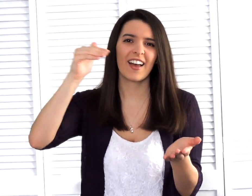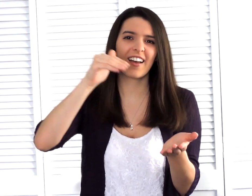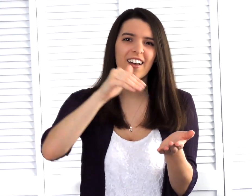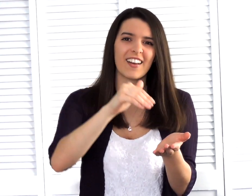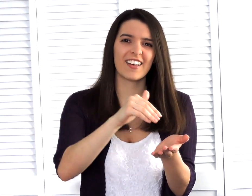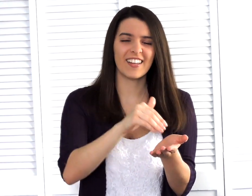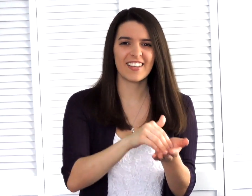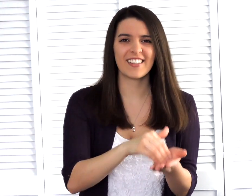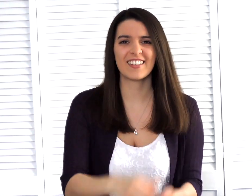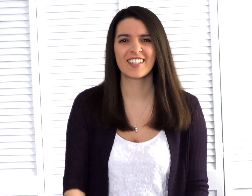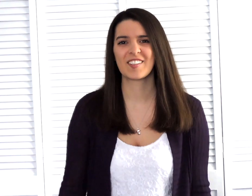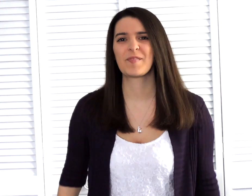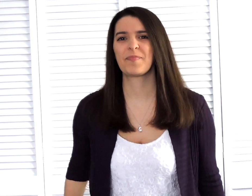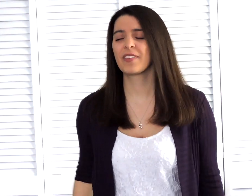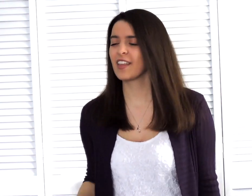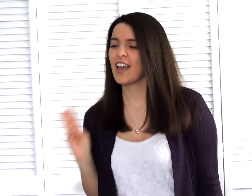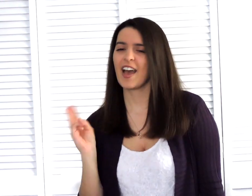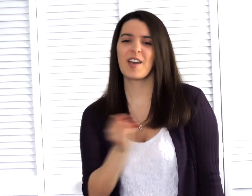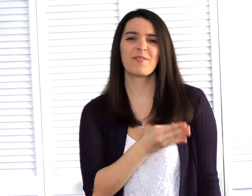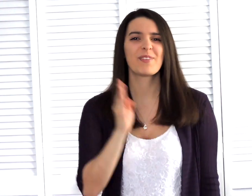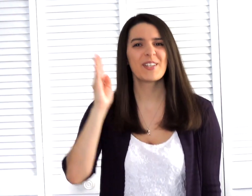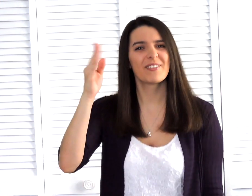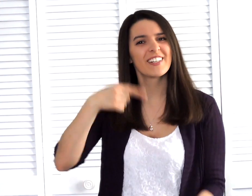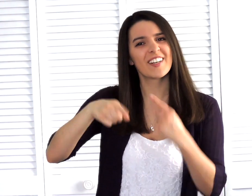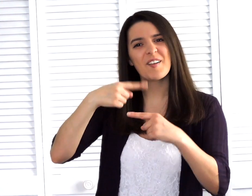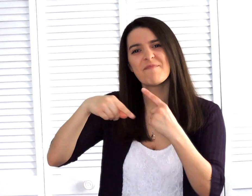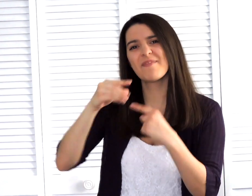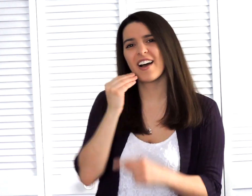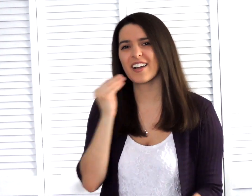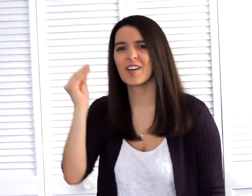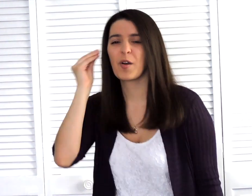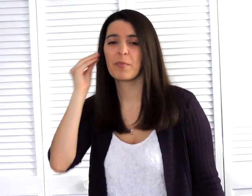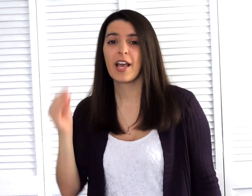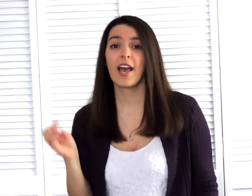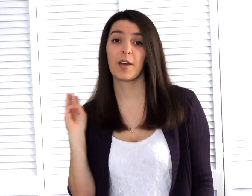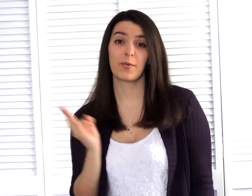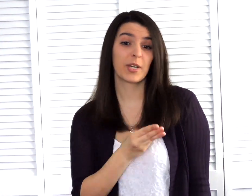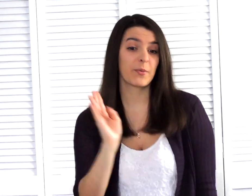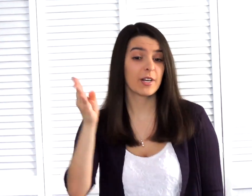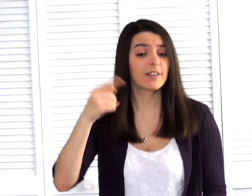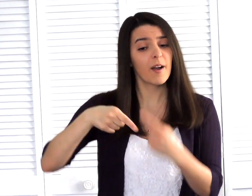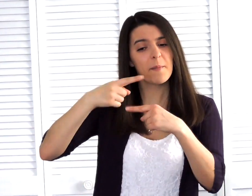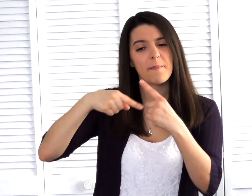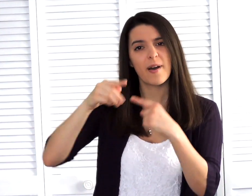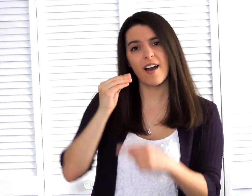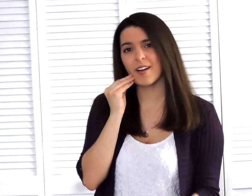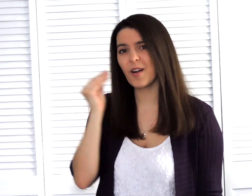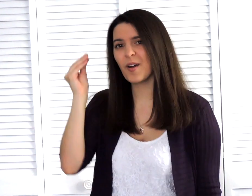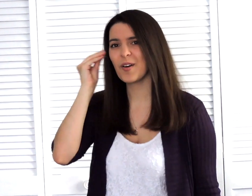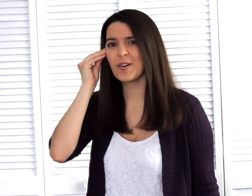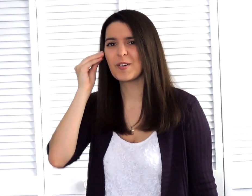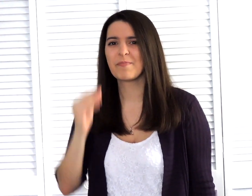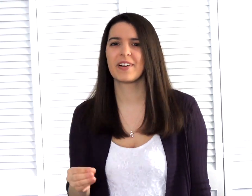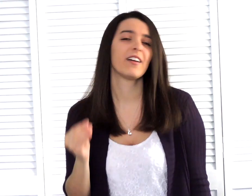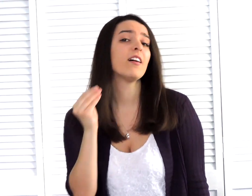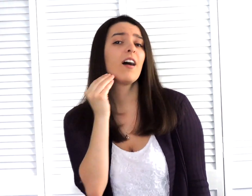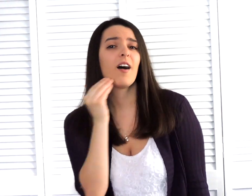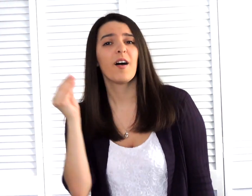And we will come back home And we will come back home Oh,